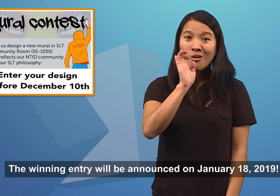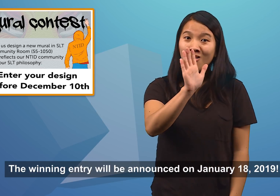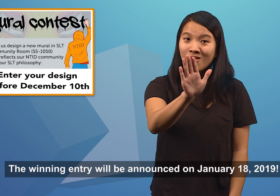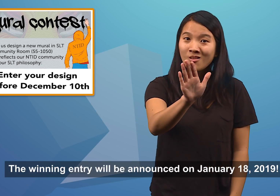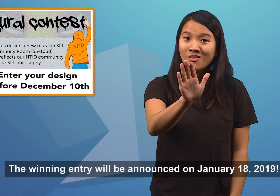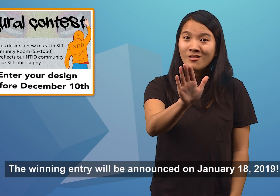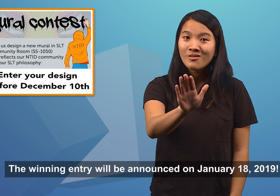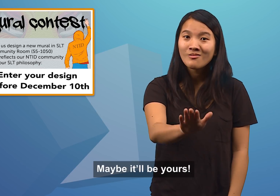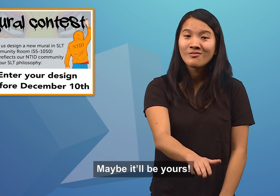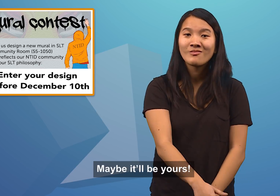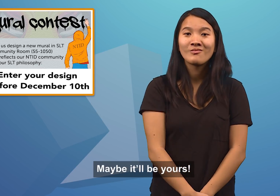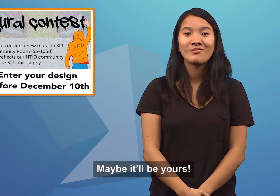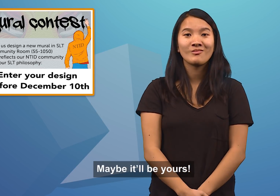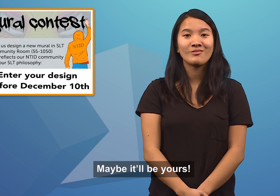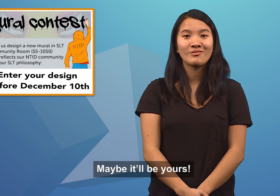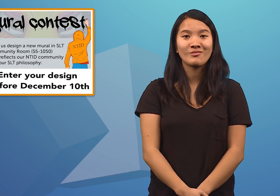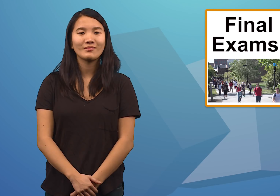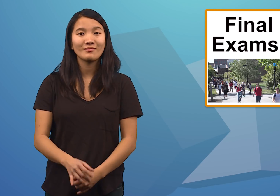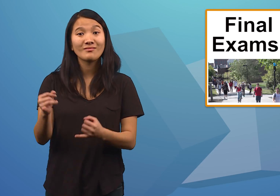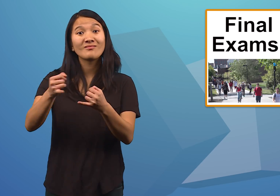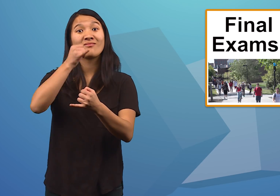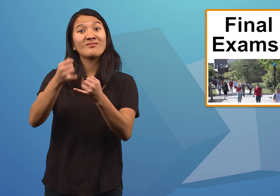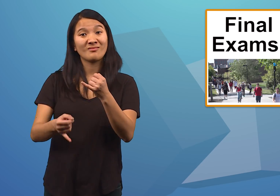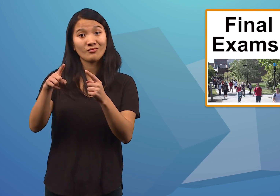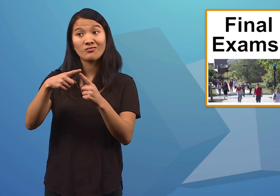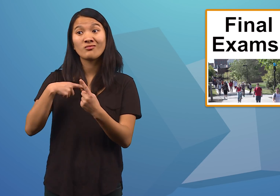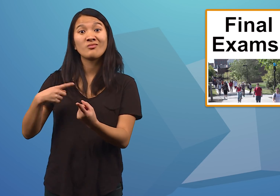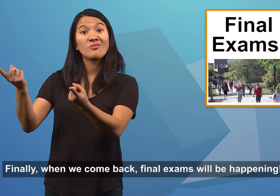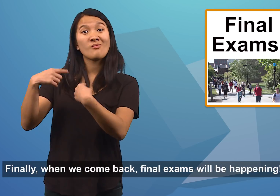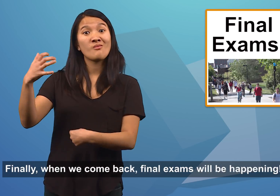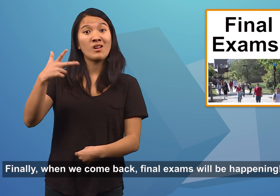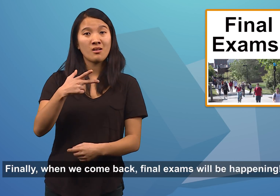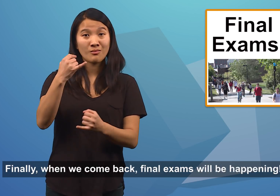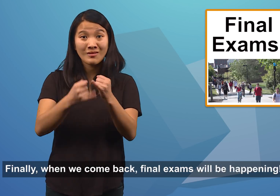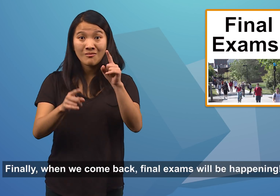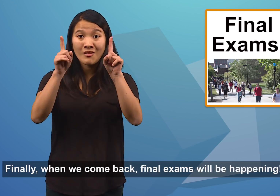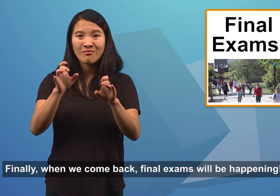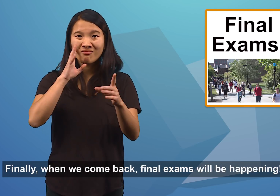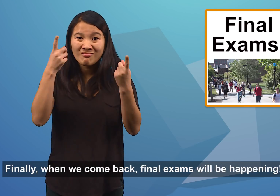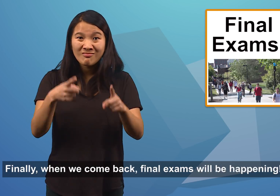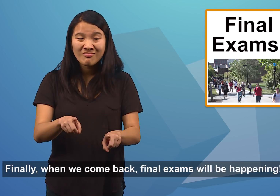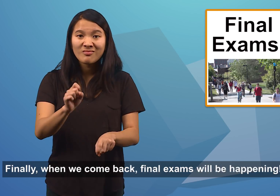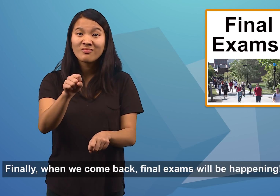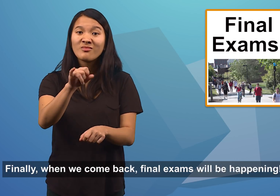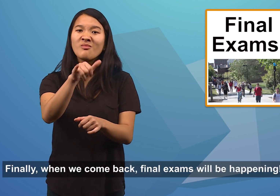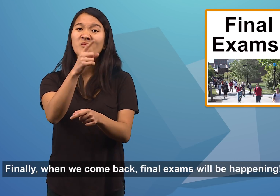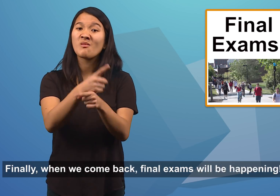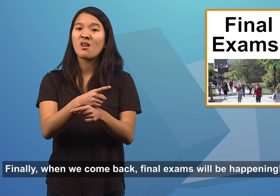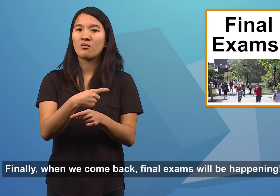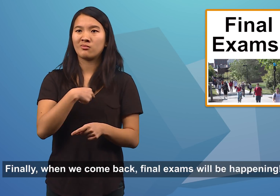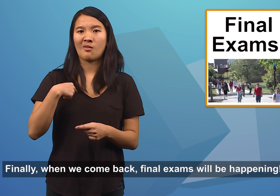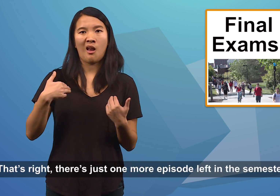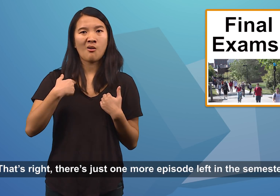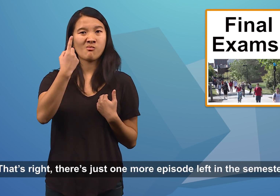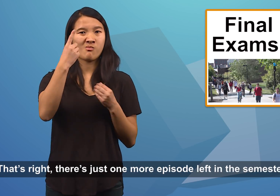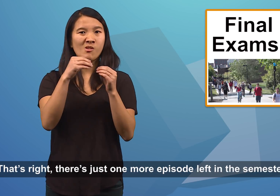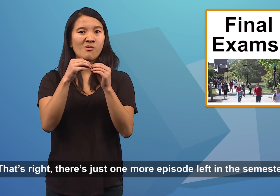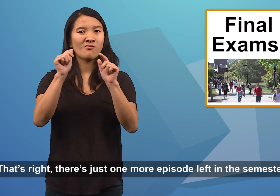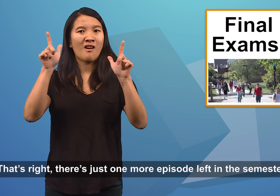2019. Maybe it'll be yours! Finally, when we come back, final exams will be happening. That's right, there's